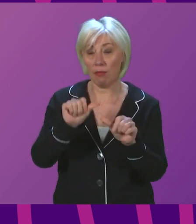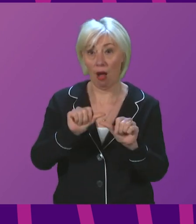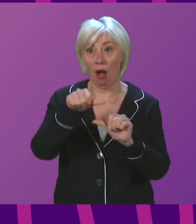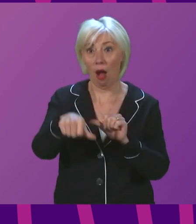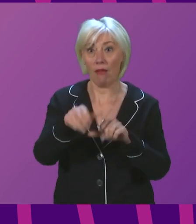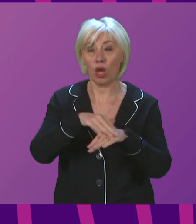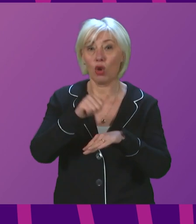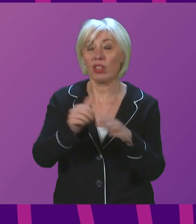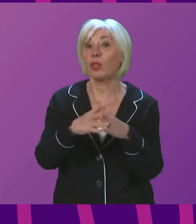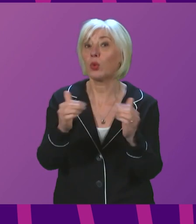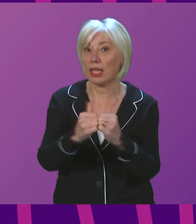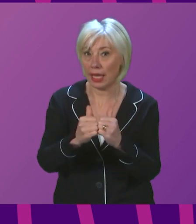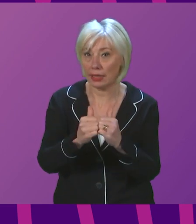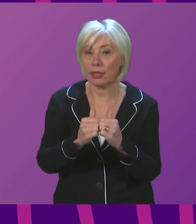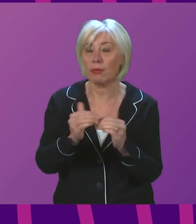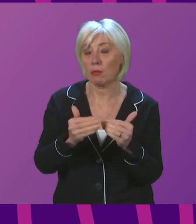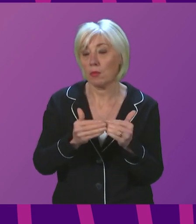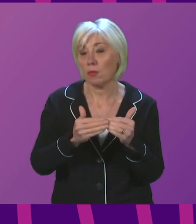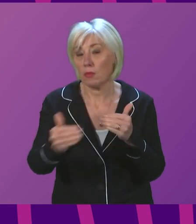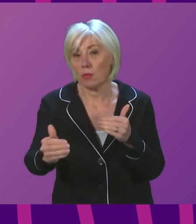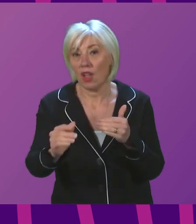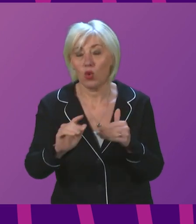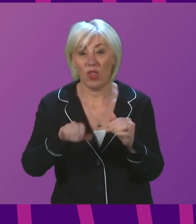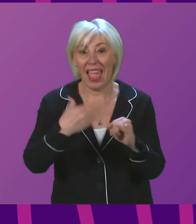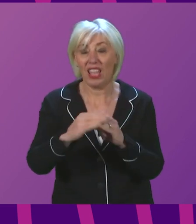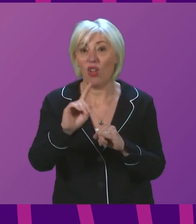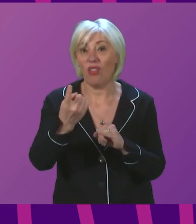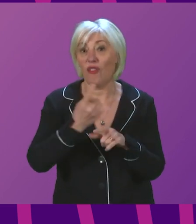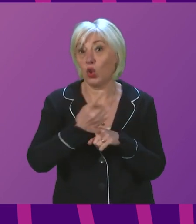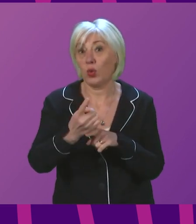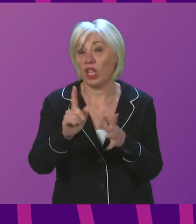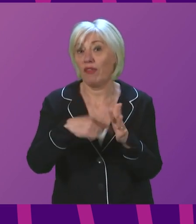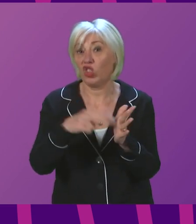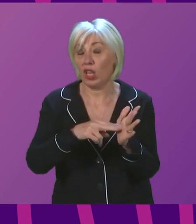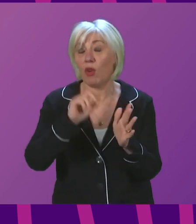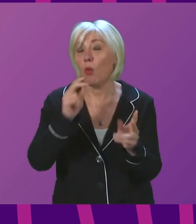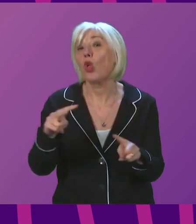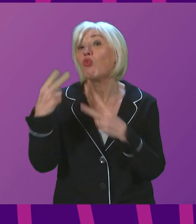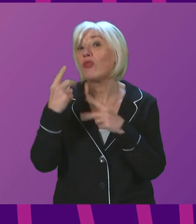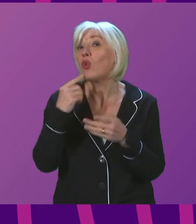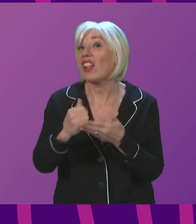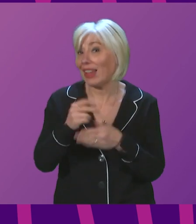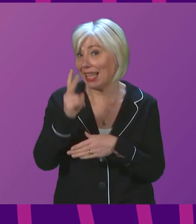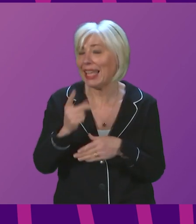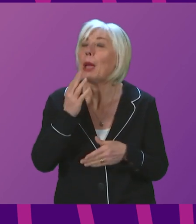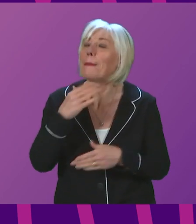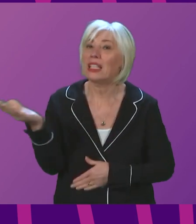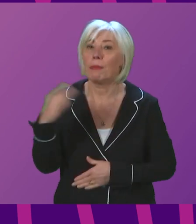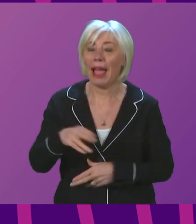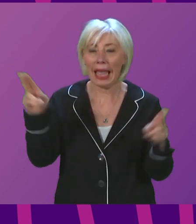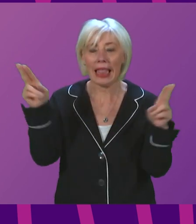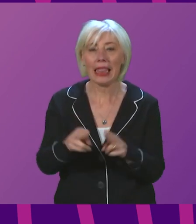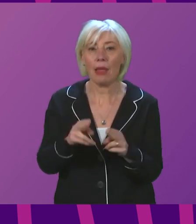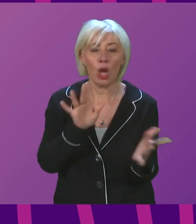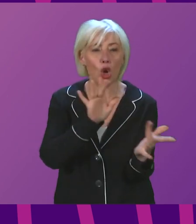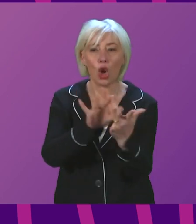the Christmas weekend, and at least until the end of the first week in January, when we will review this advice again, please go back to limiting your contacts